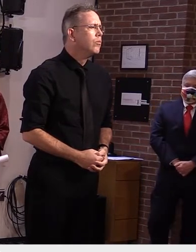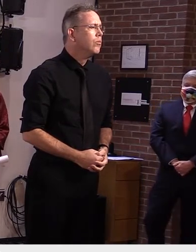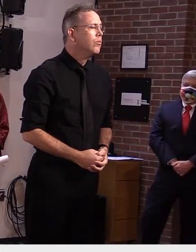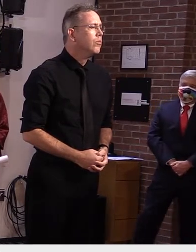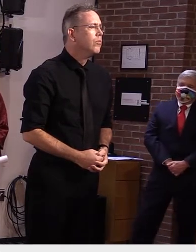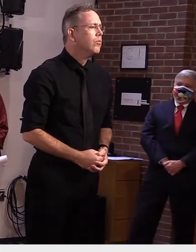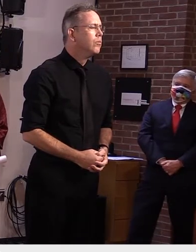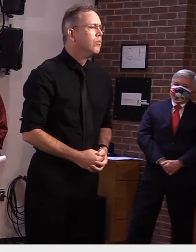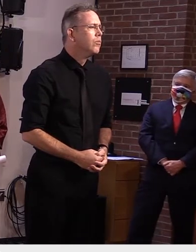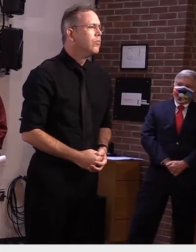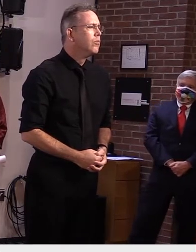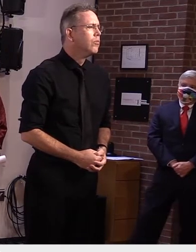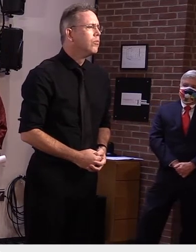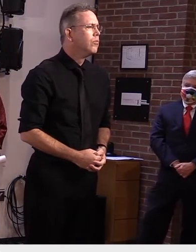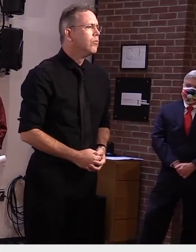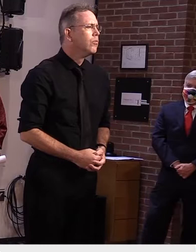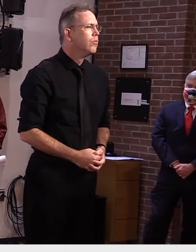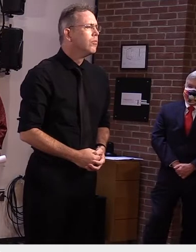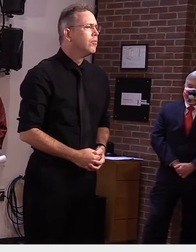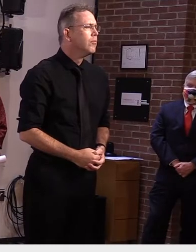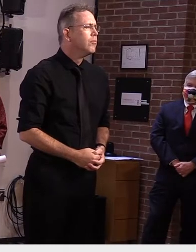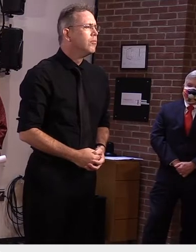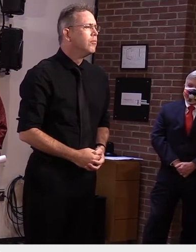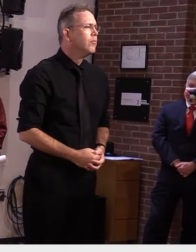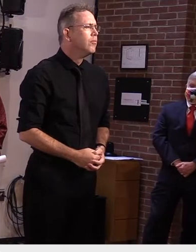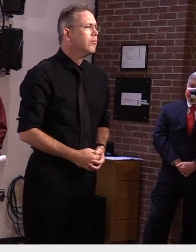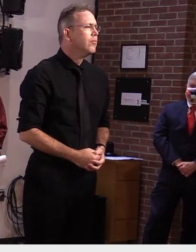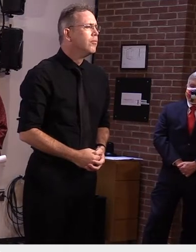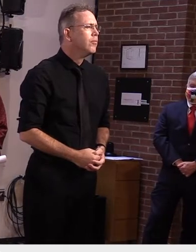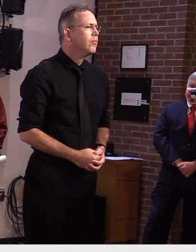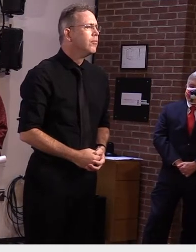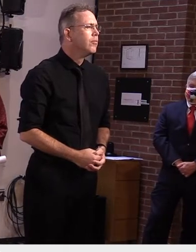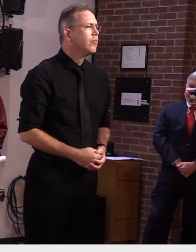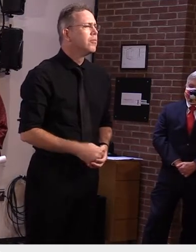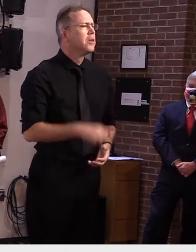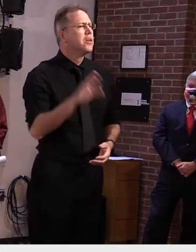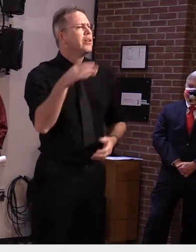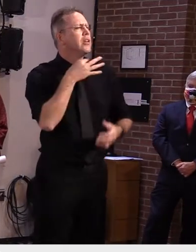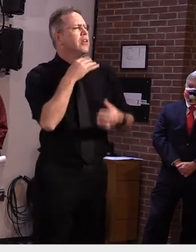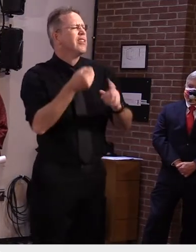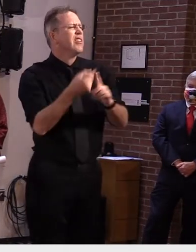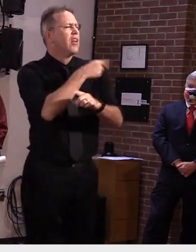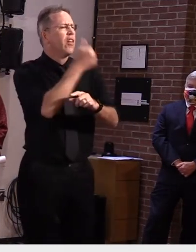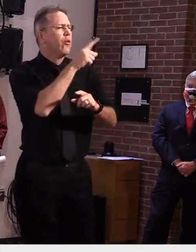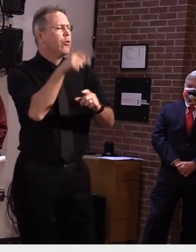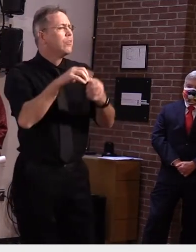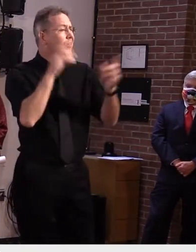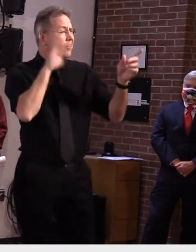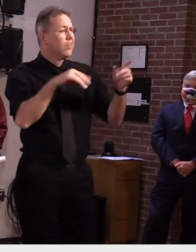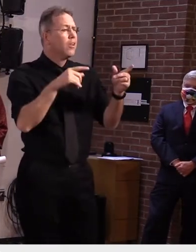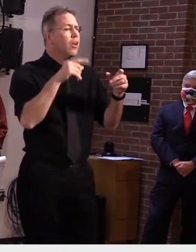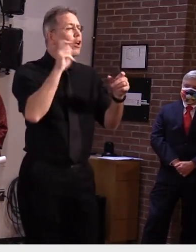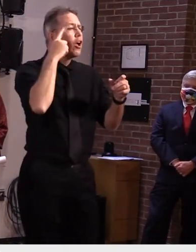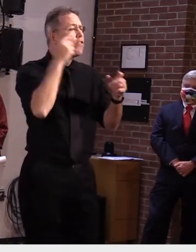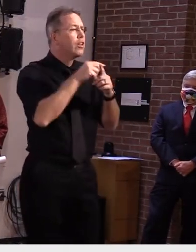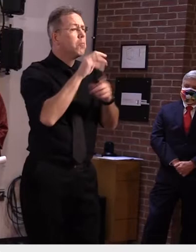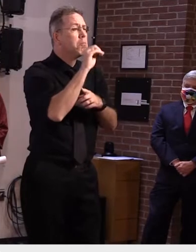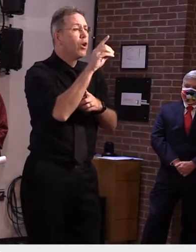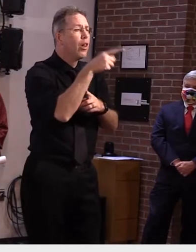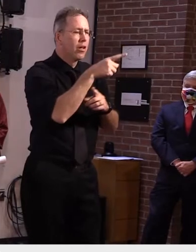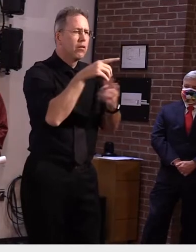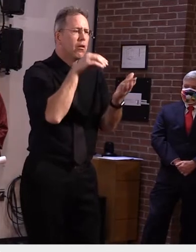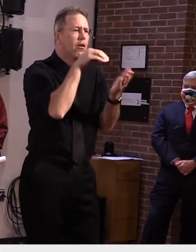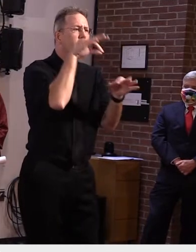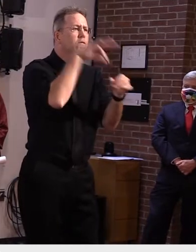vote for President Biden or if you'll be running something else. Yeah. Well, as I stated before, I will not be voting for President